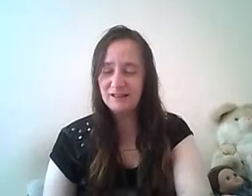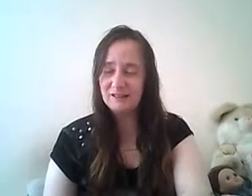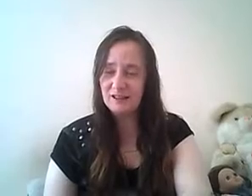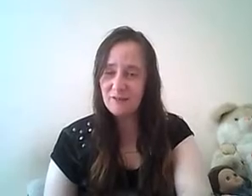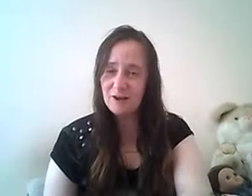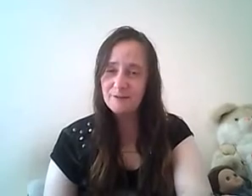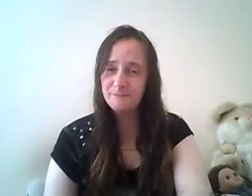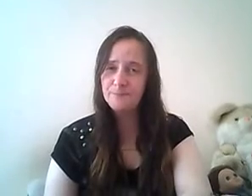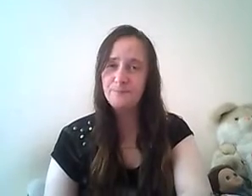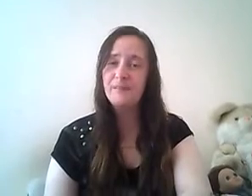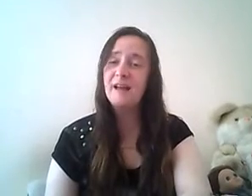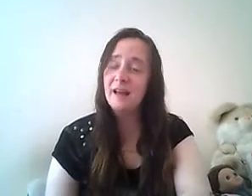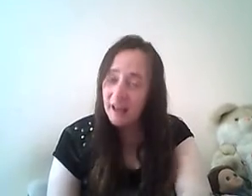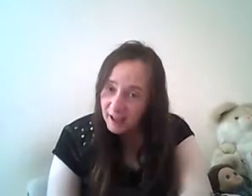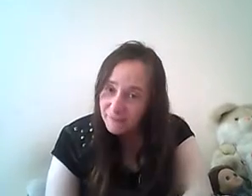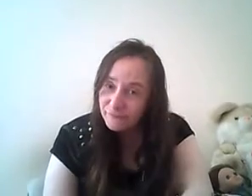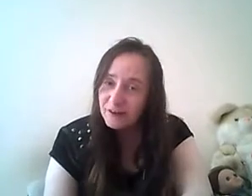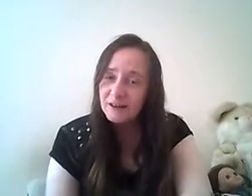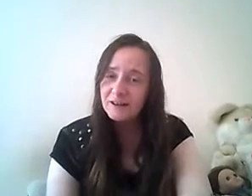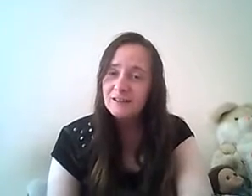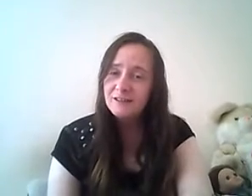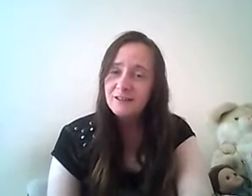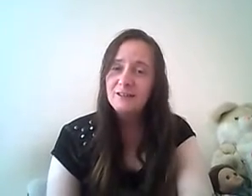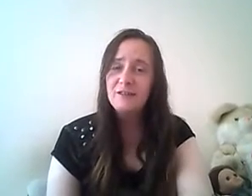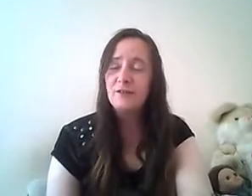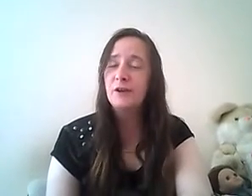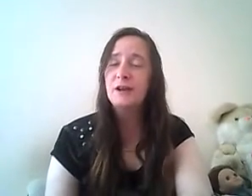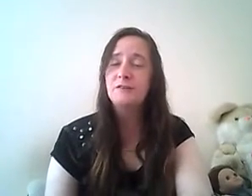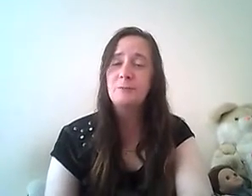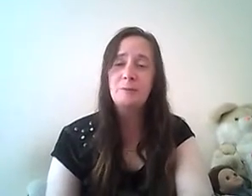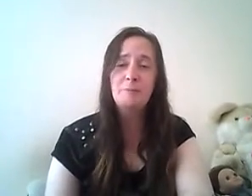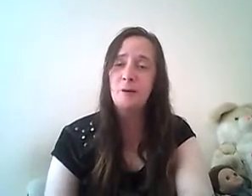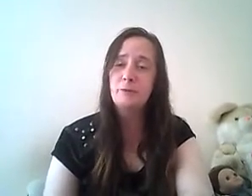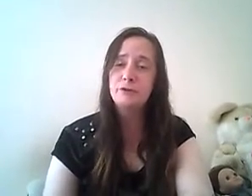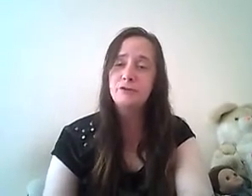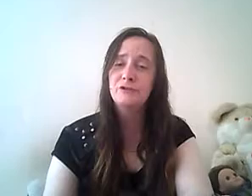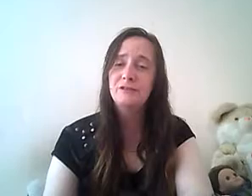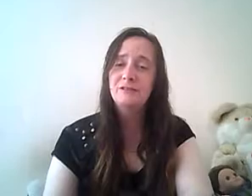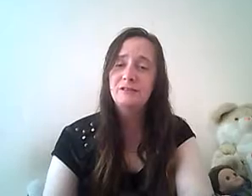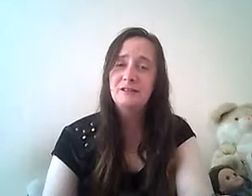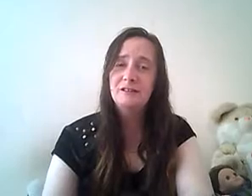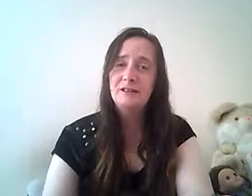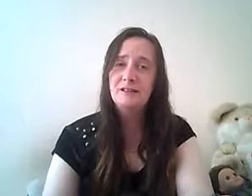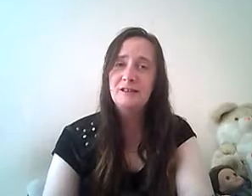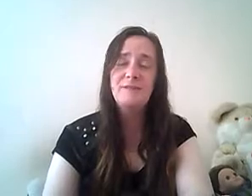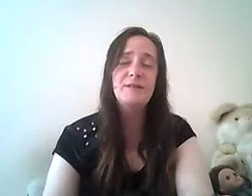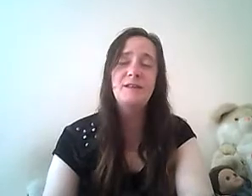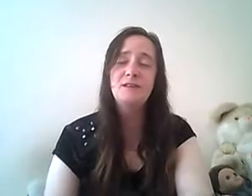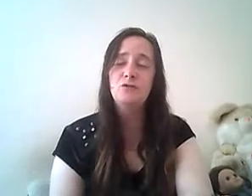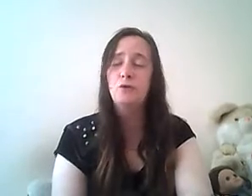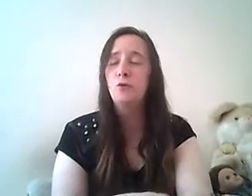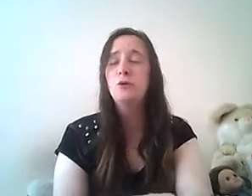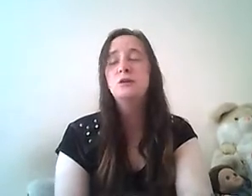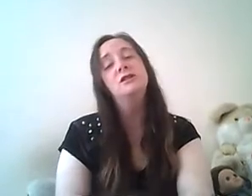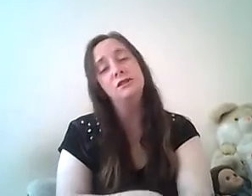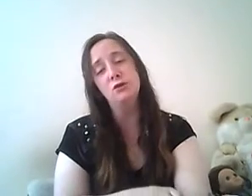never ever threaten somebody with powers even he does not know she's got